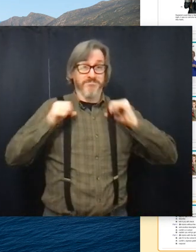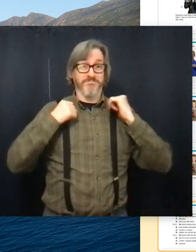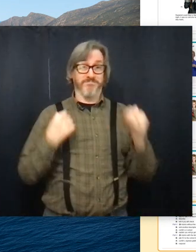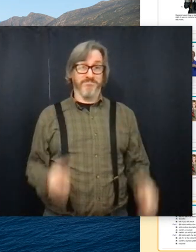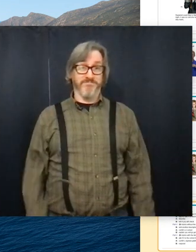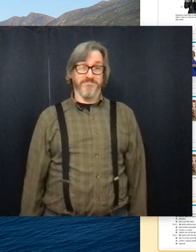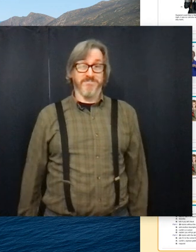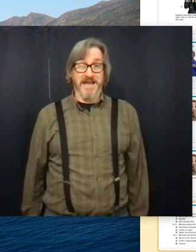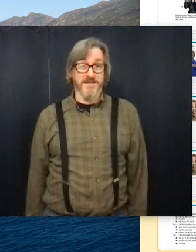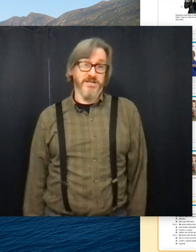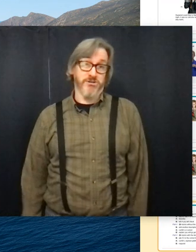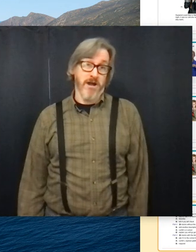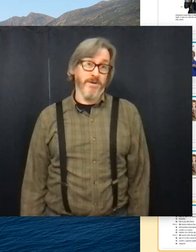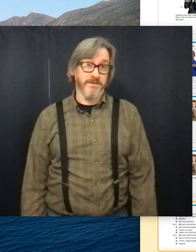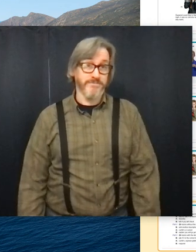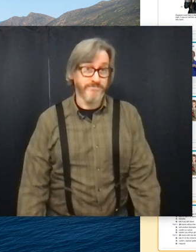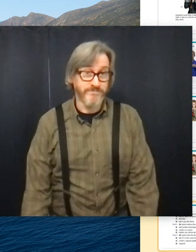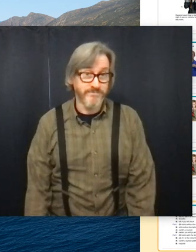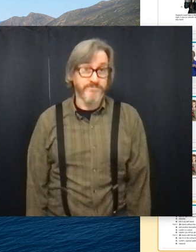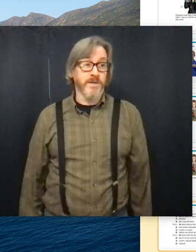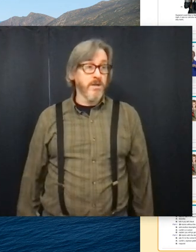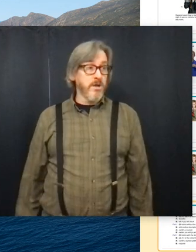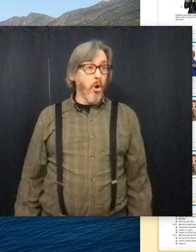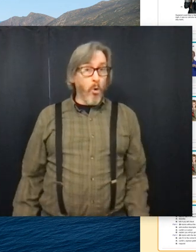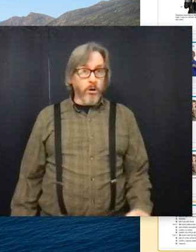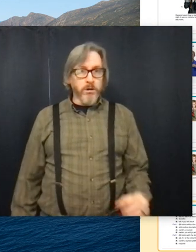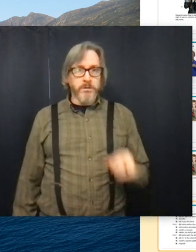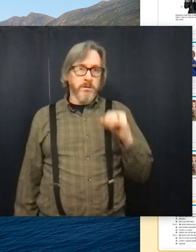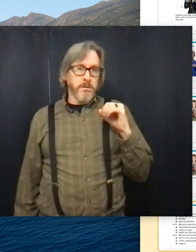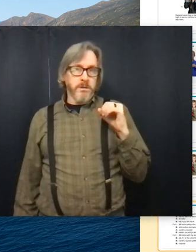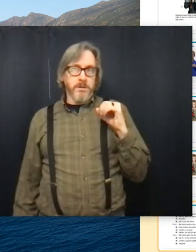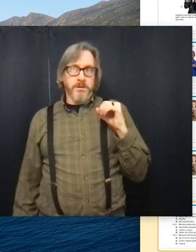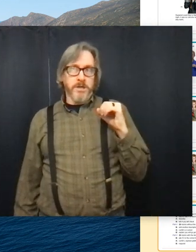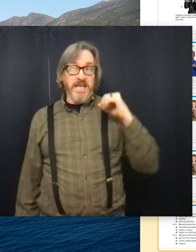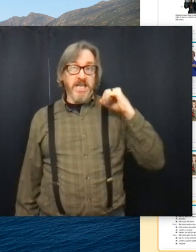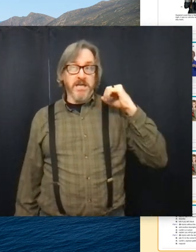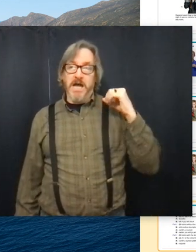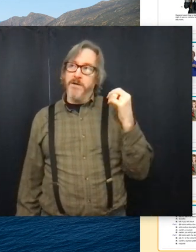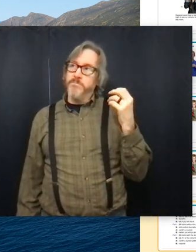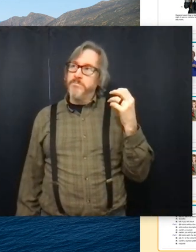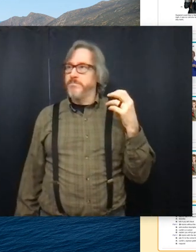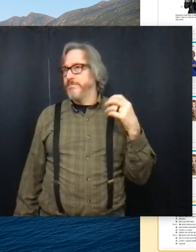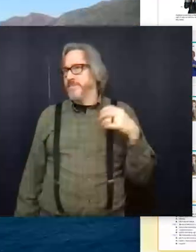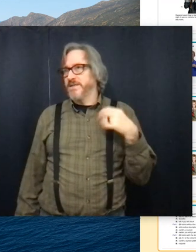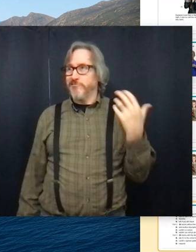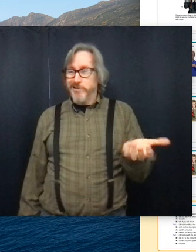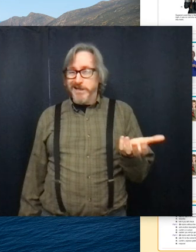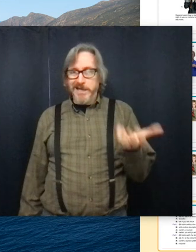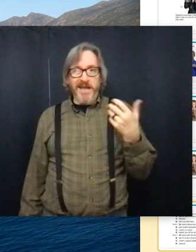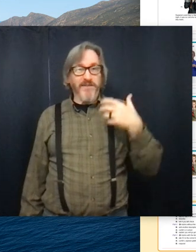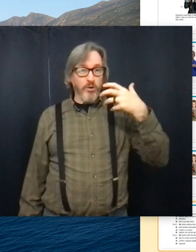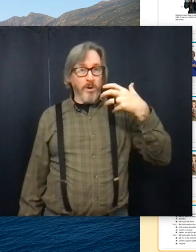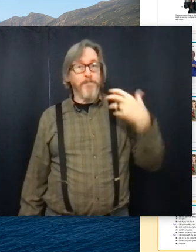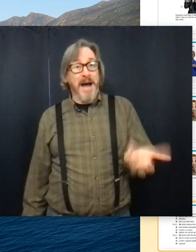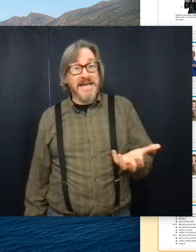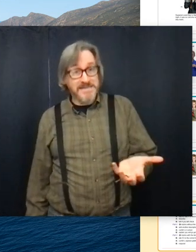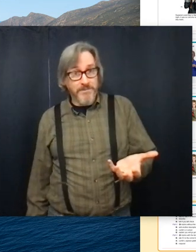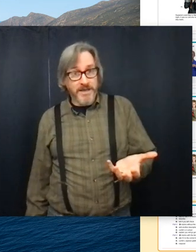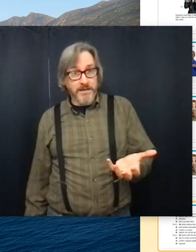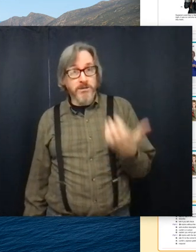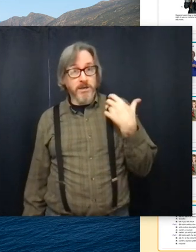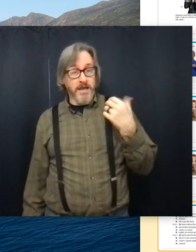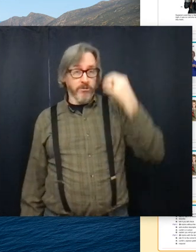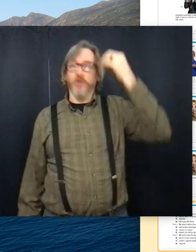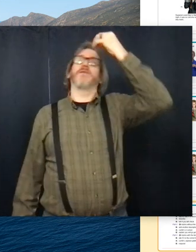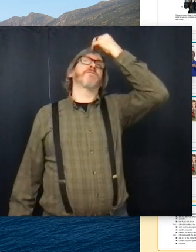something and describe it, or, um, really, if you want to buy